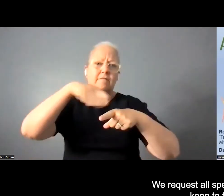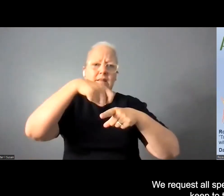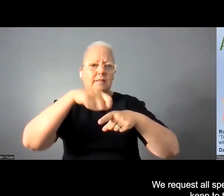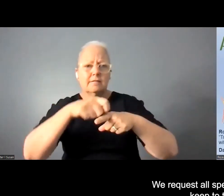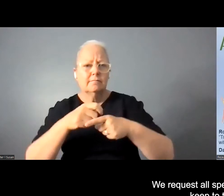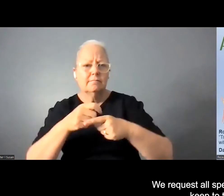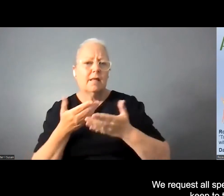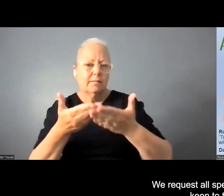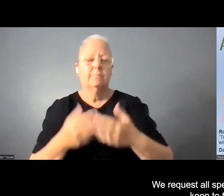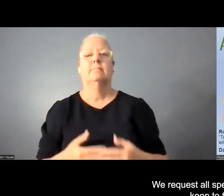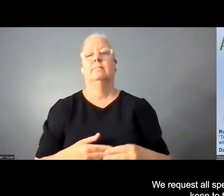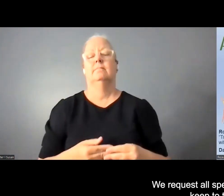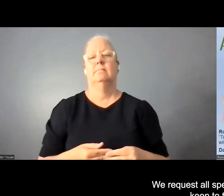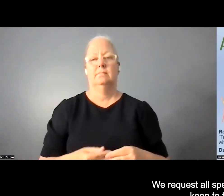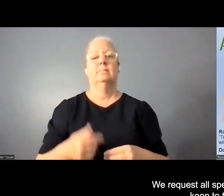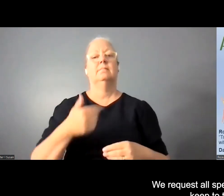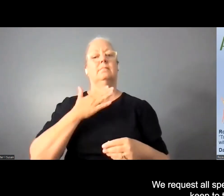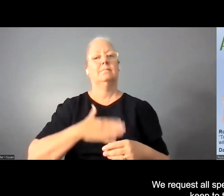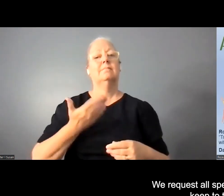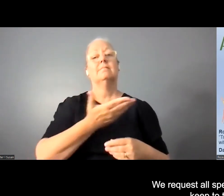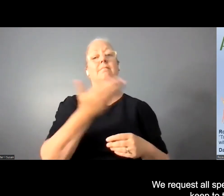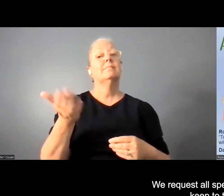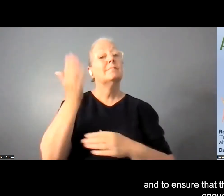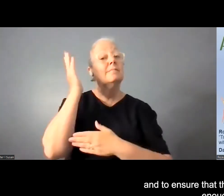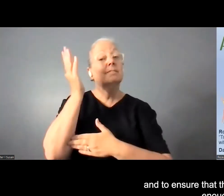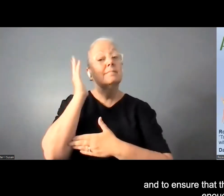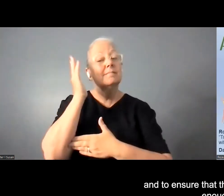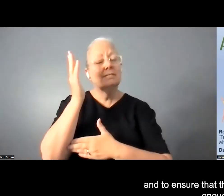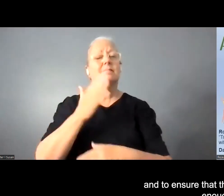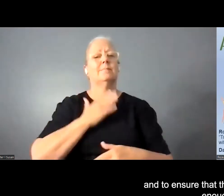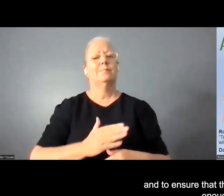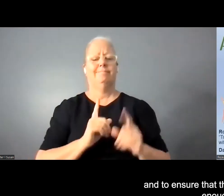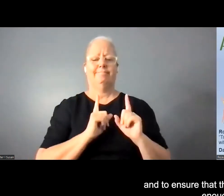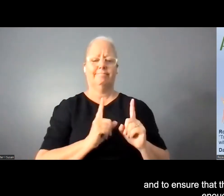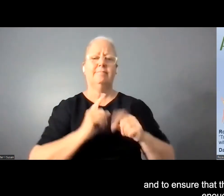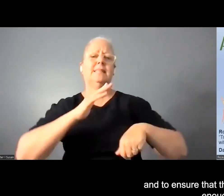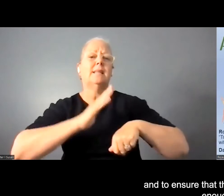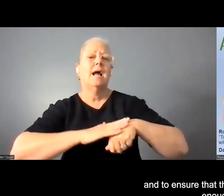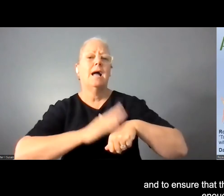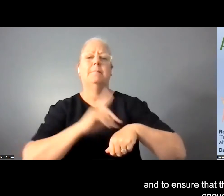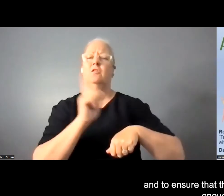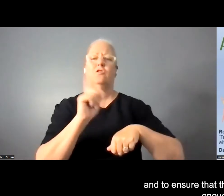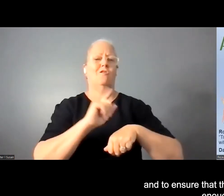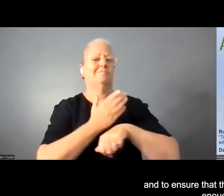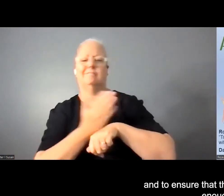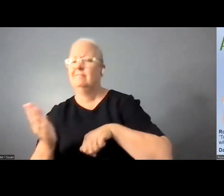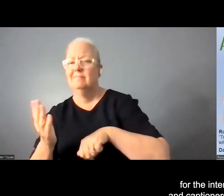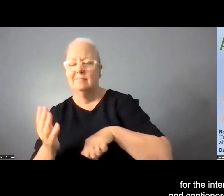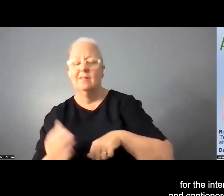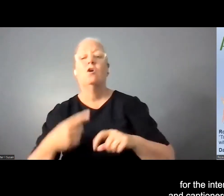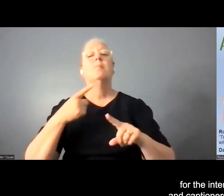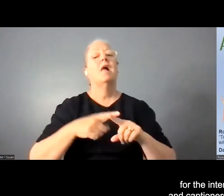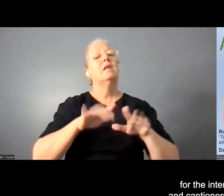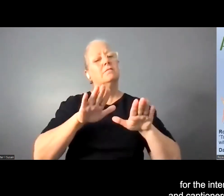request all speakers to kindly keep to times and to ensure that they speak slowly enough